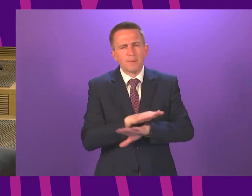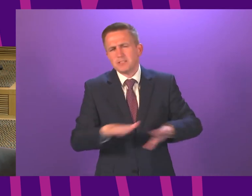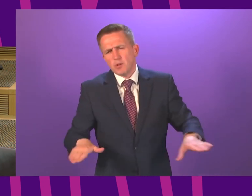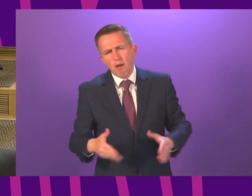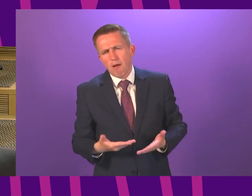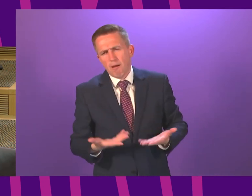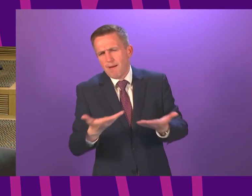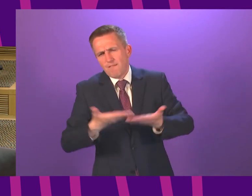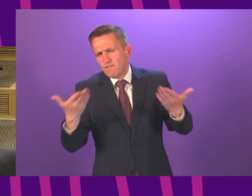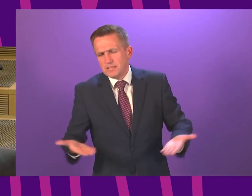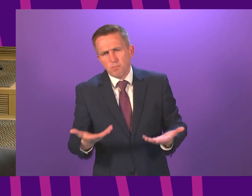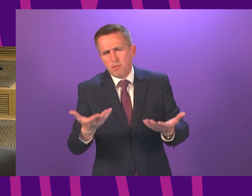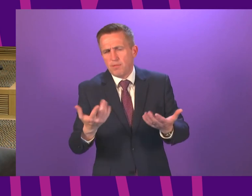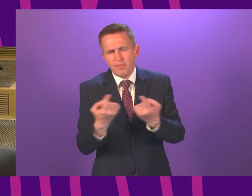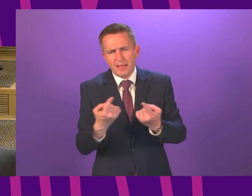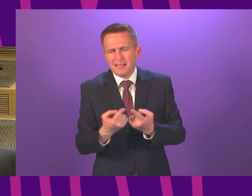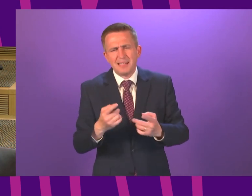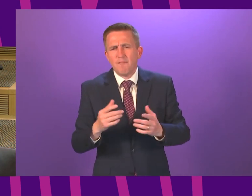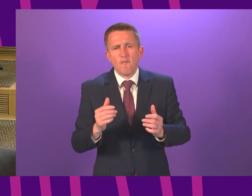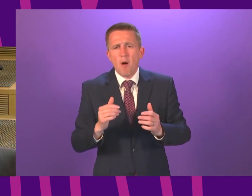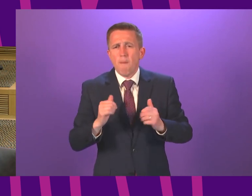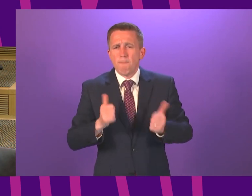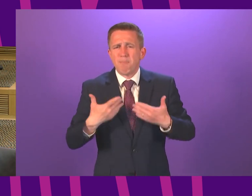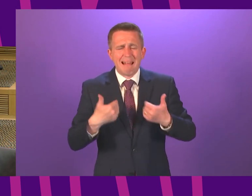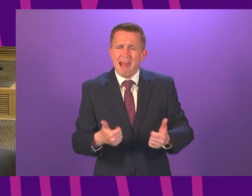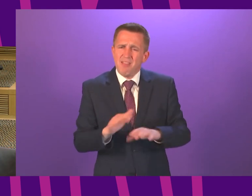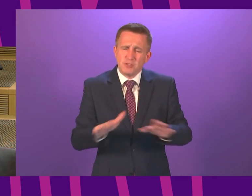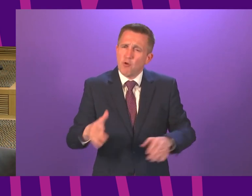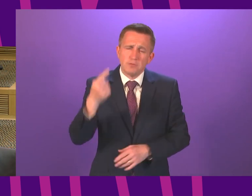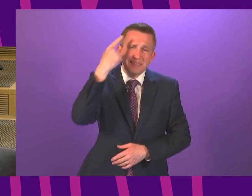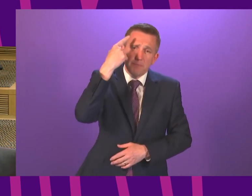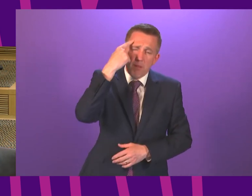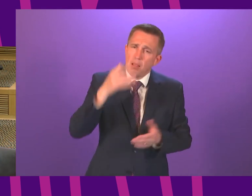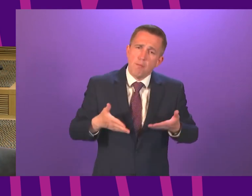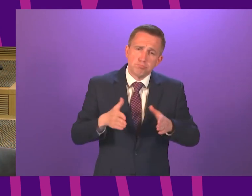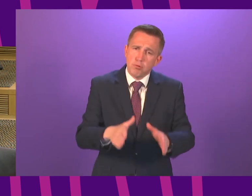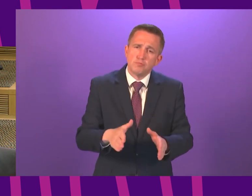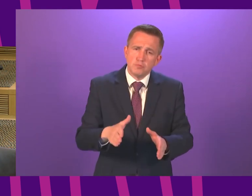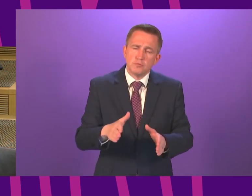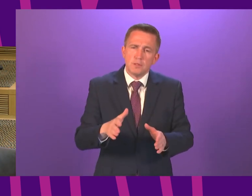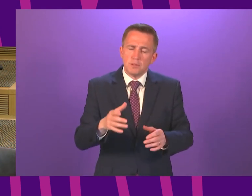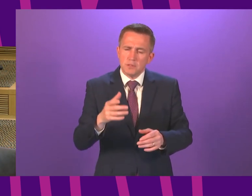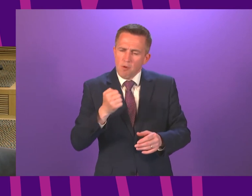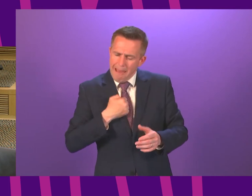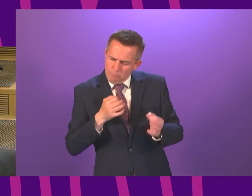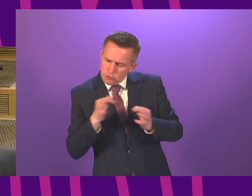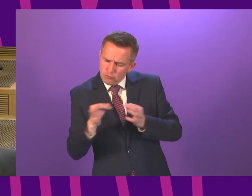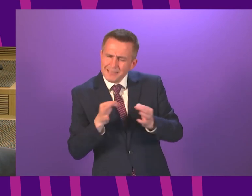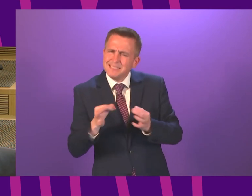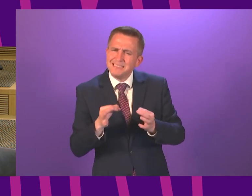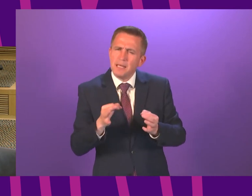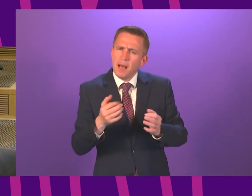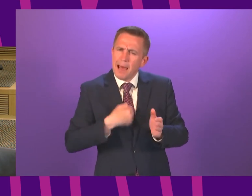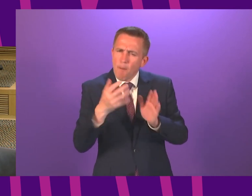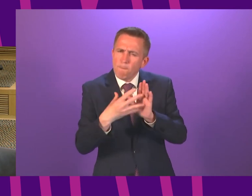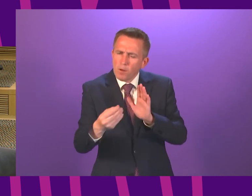and in a public health sense it is not an absolutely necessary thing to do so we are trying to be as targeted as possible but also